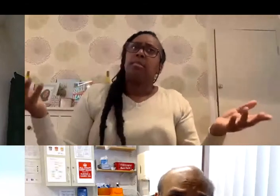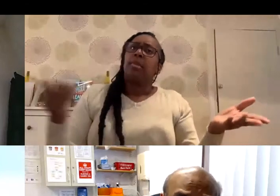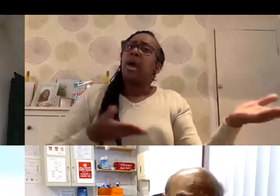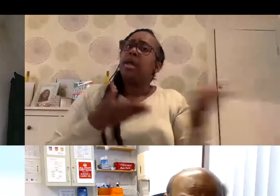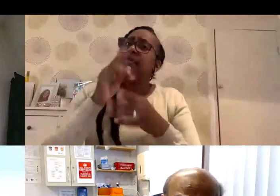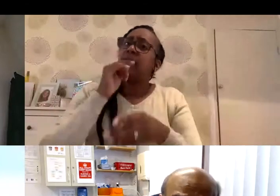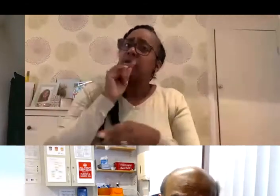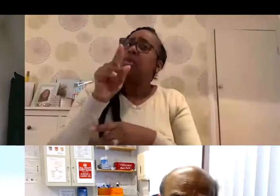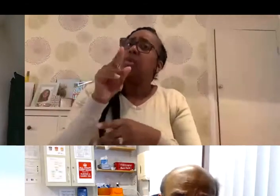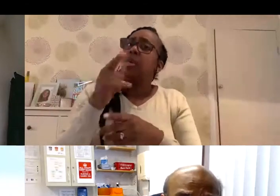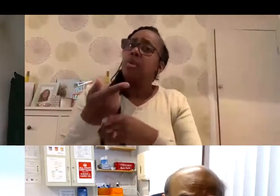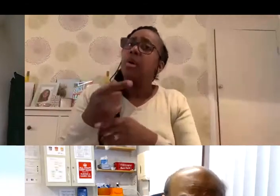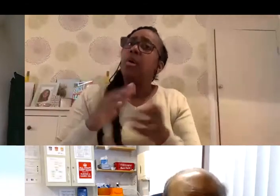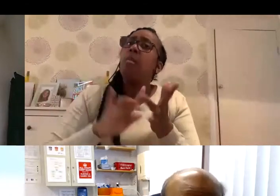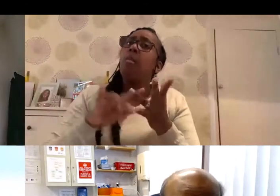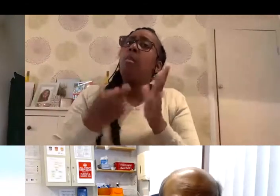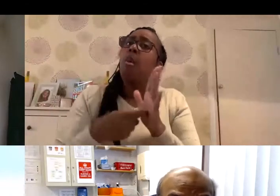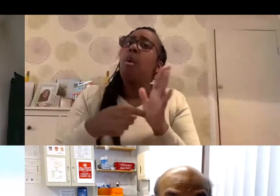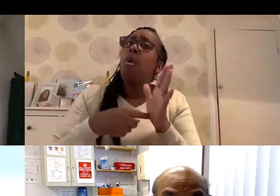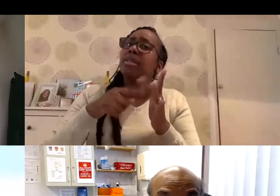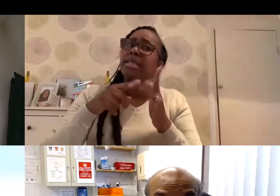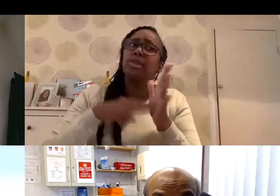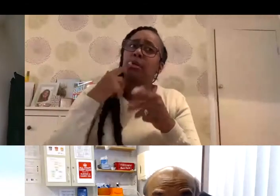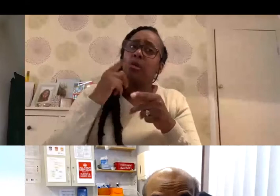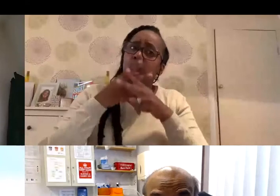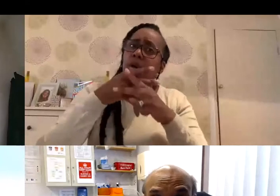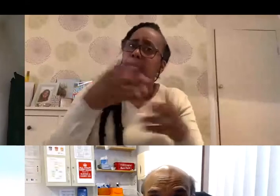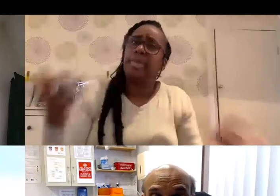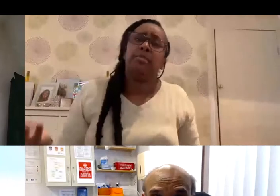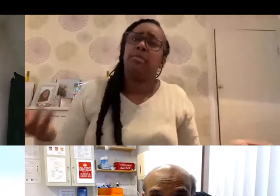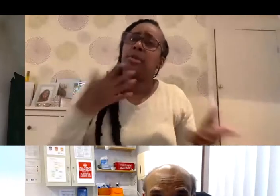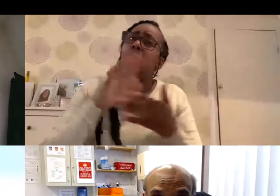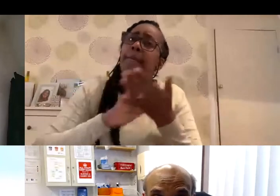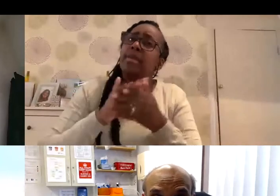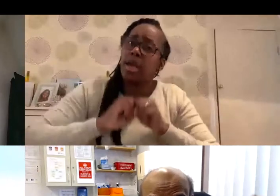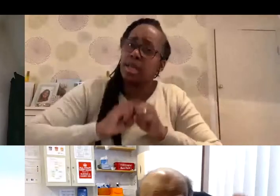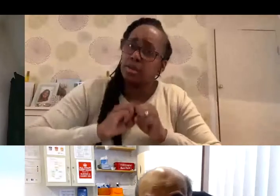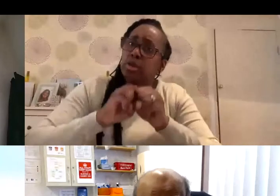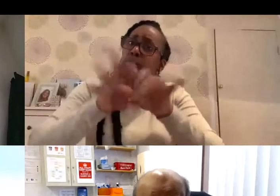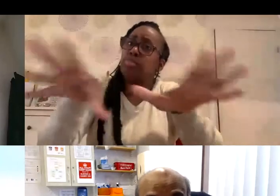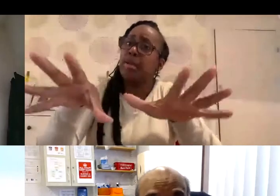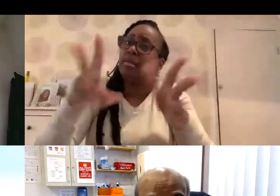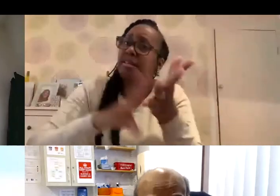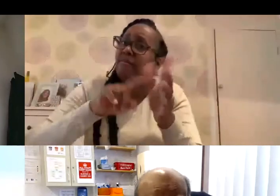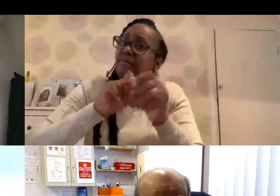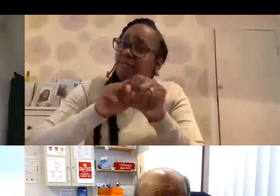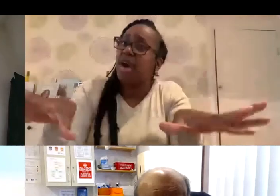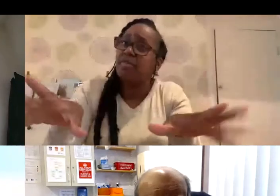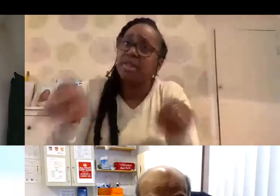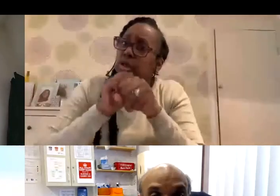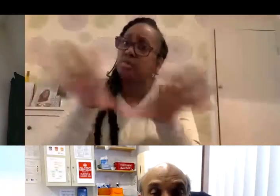to the poor mortician who looks after me when I'm dead and gone. So I can spread the virus if I get severe disease.